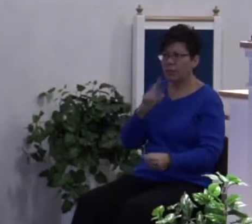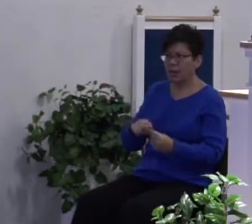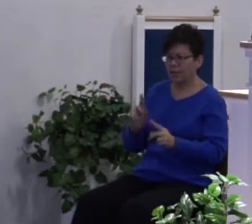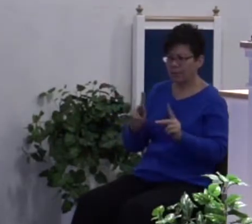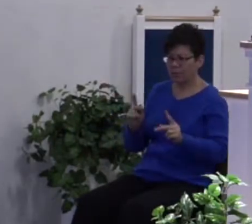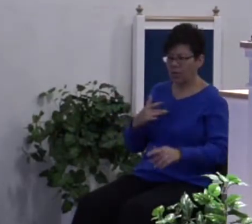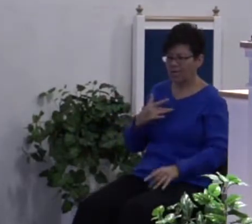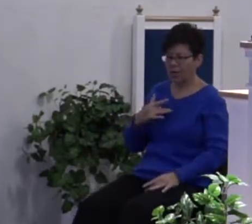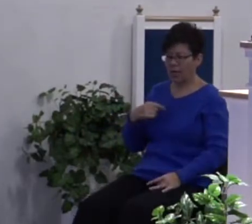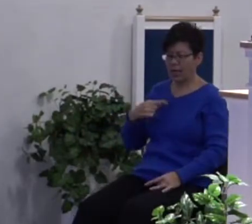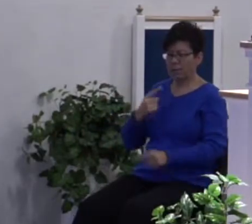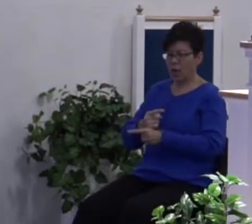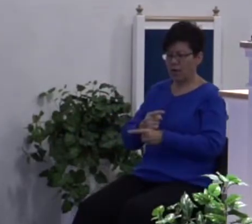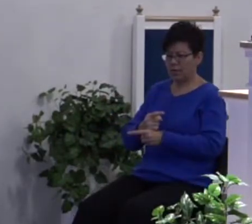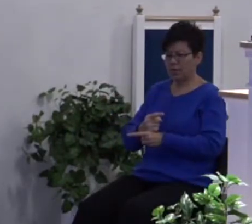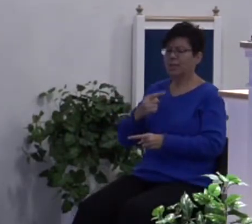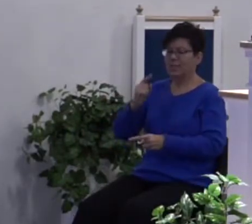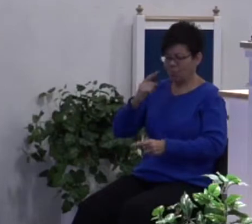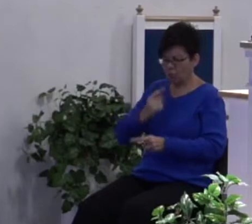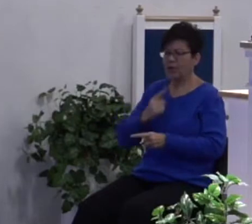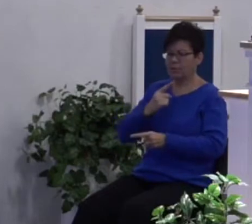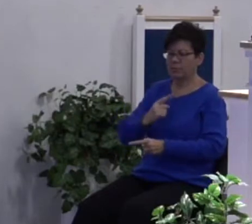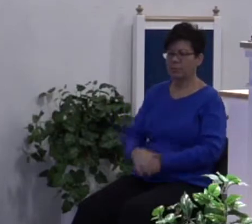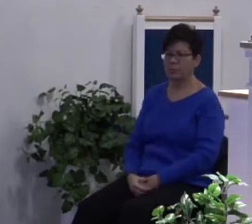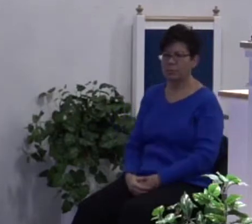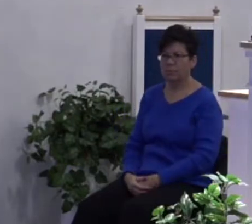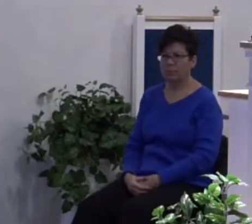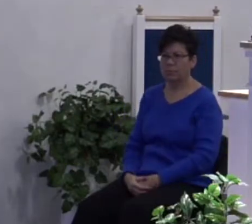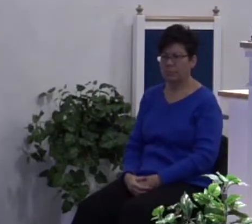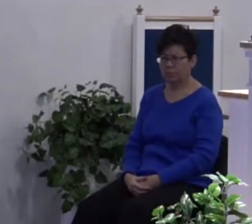their right is right. There's a big difference.